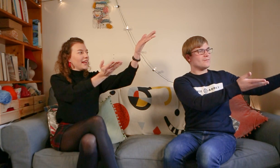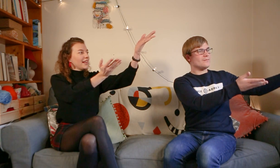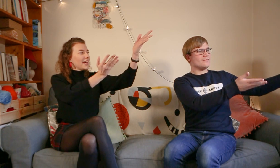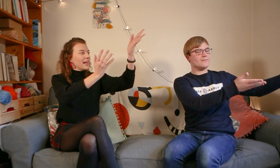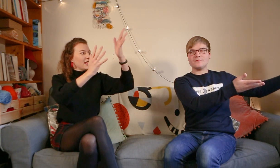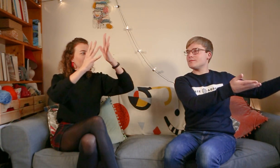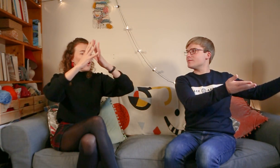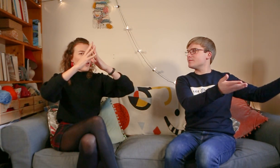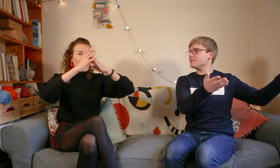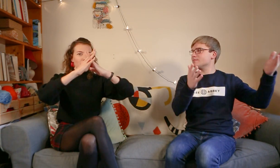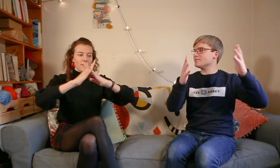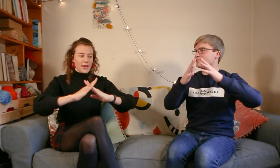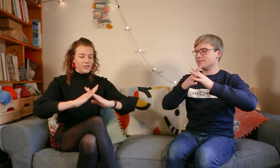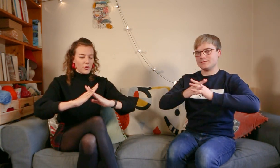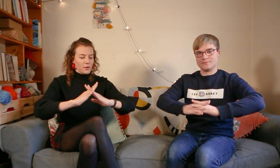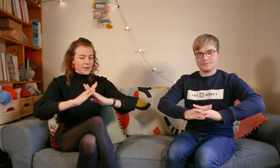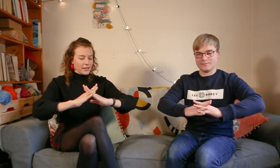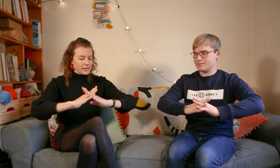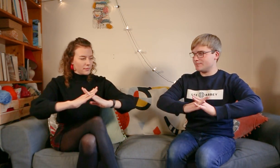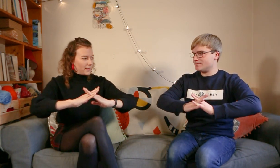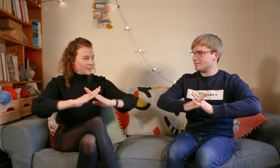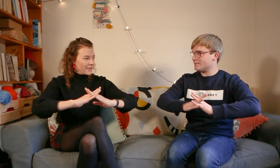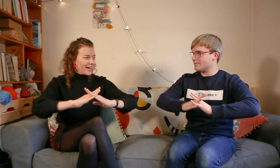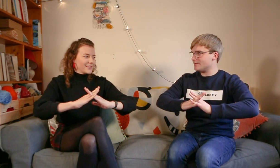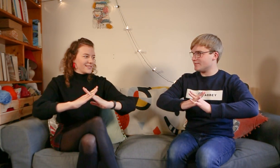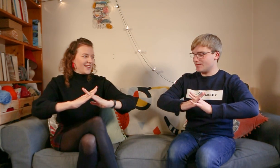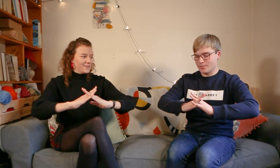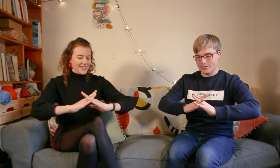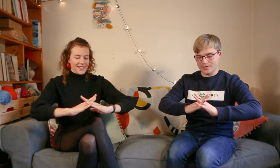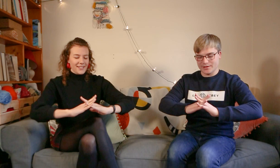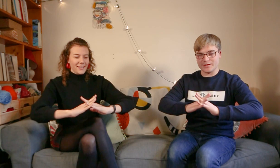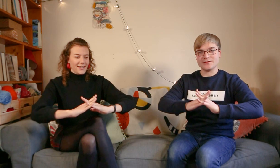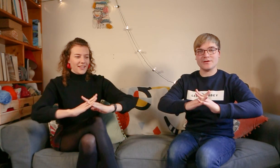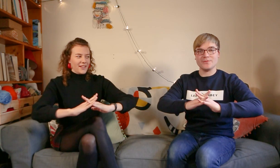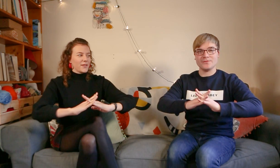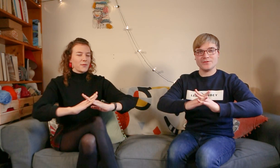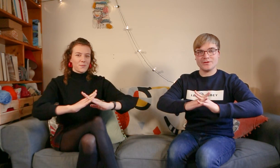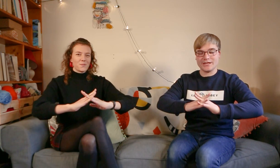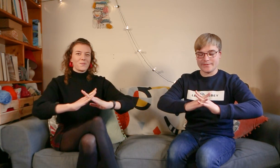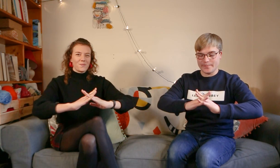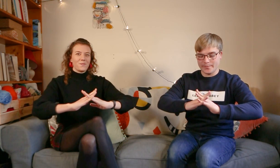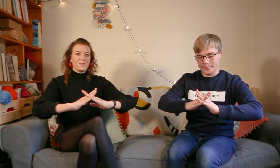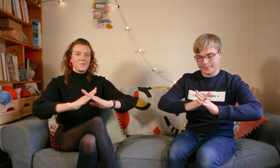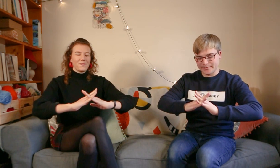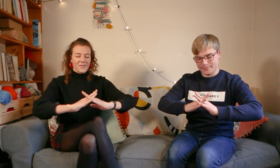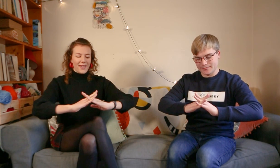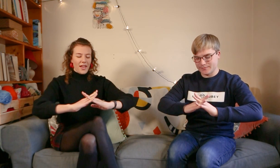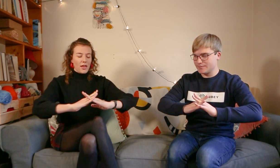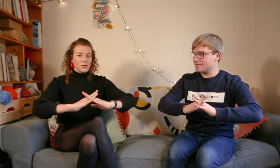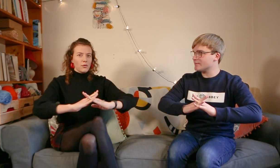in a manger and we're making a little bed with our hands. Lovely. Brilliant. So I hope you're all joining in. Mm-hmm. So